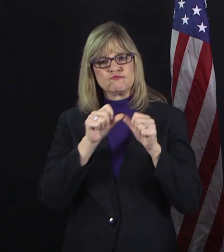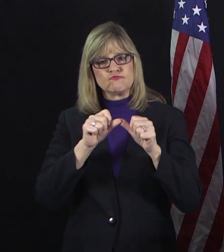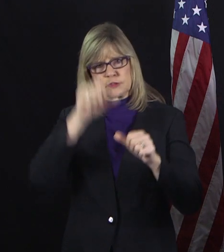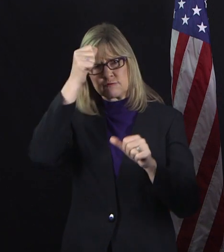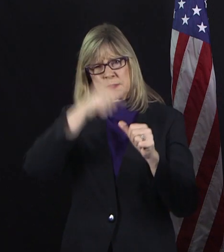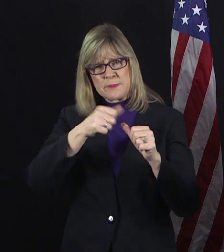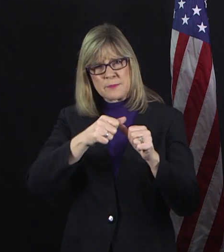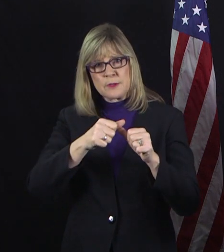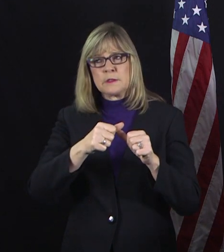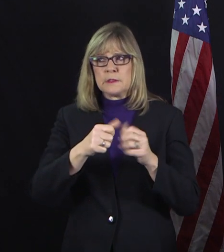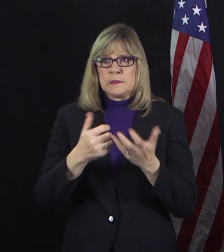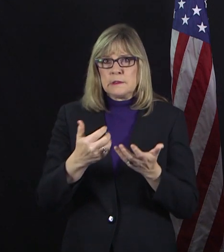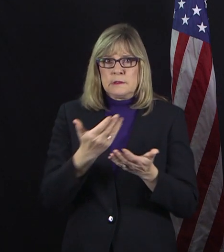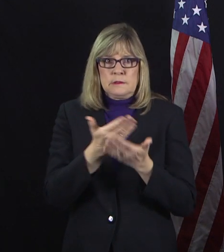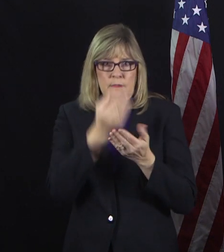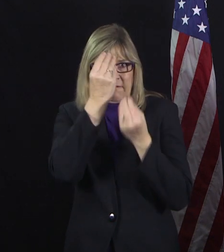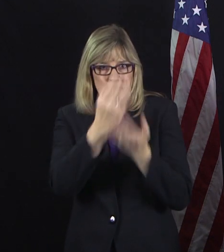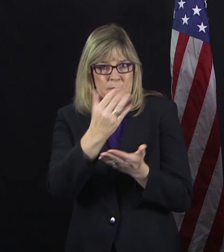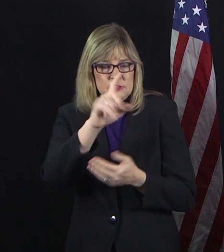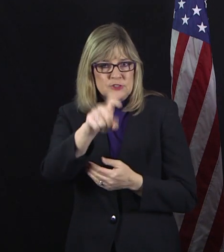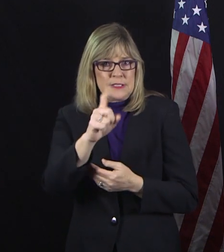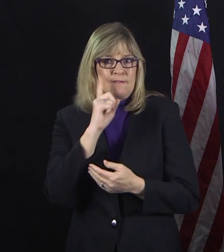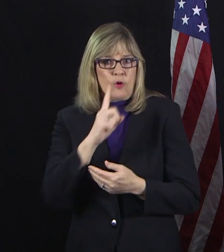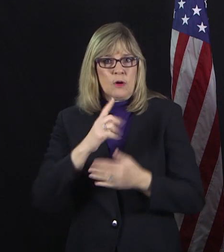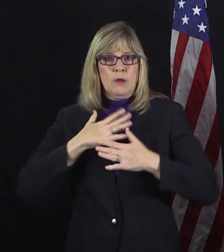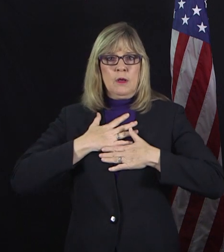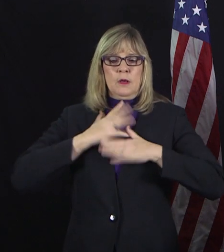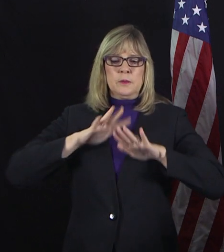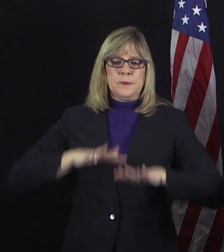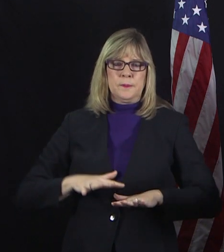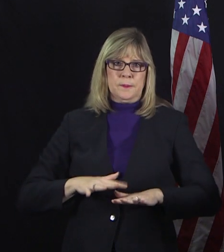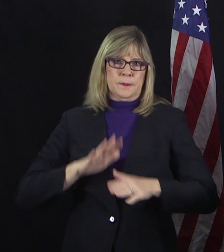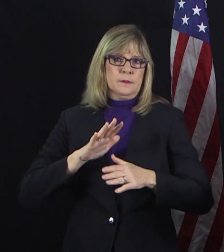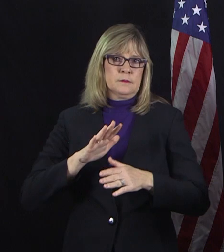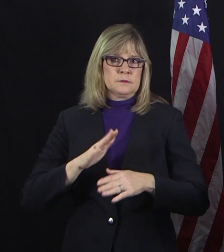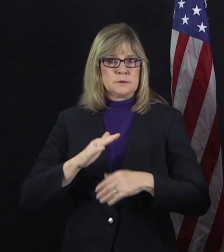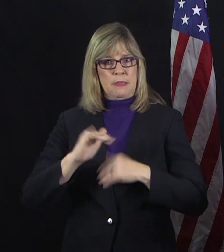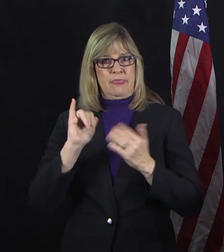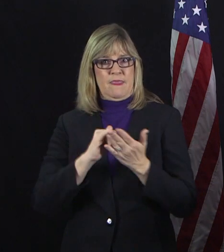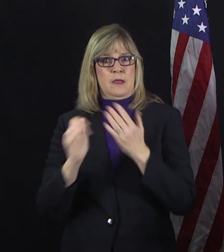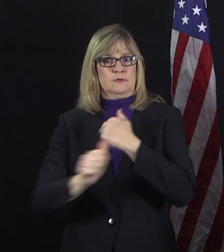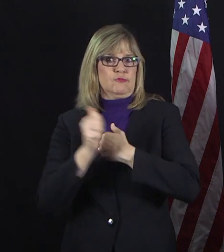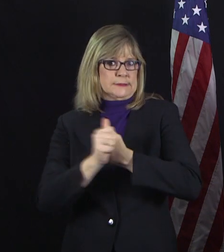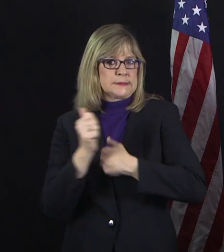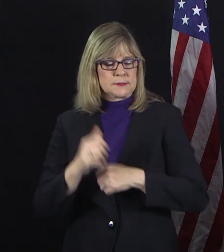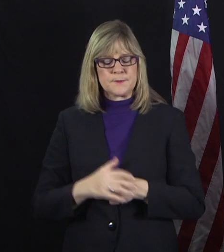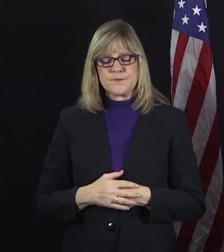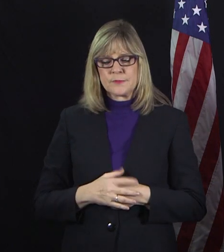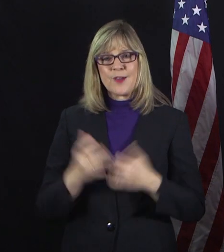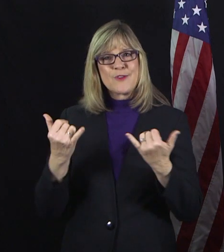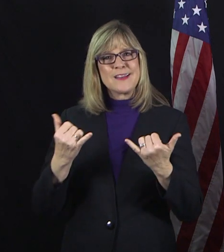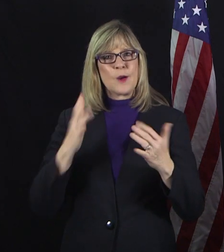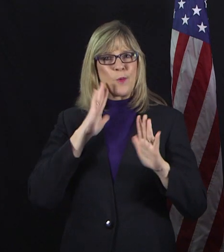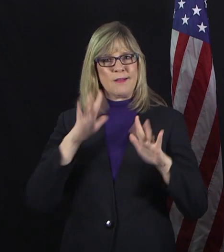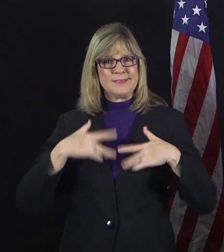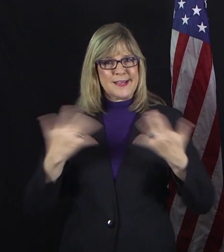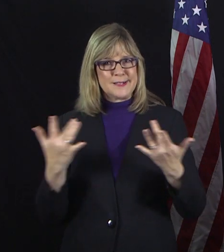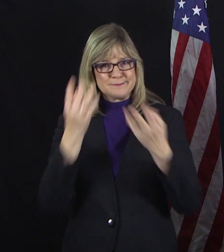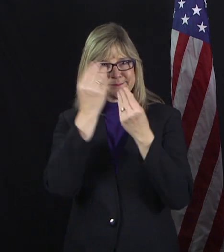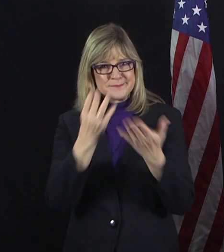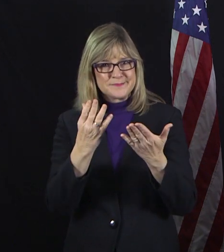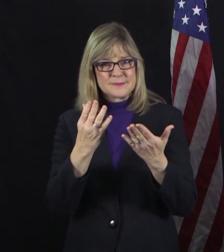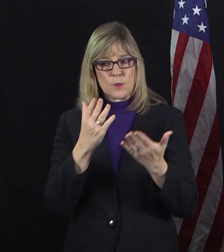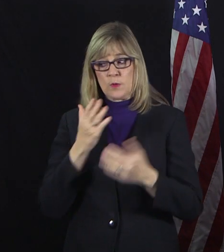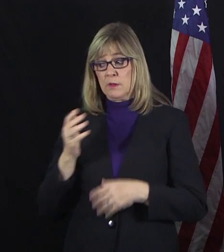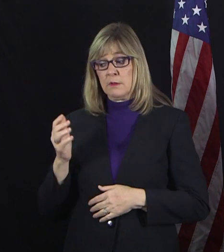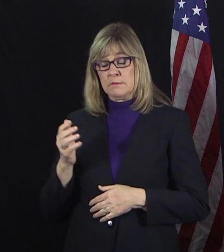to reduce your risk. And so today while we're going to lighten up the message a little bit, bring in the director of the Fort